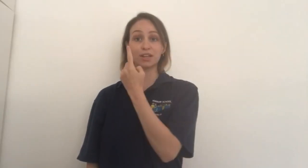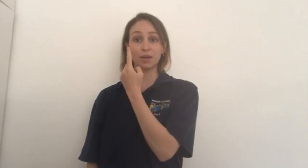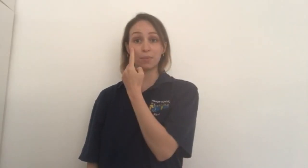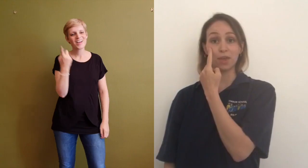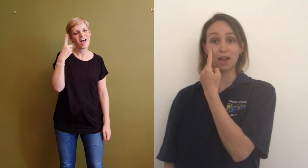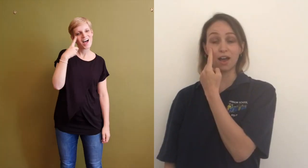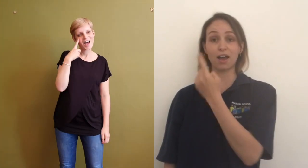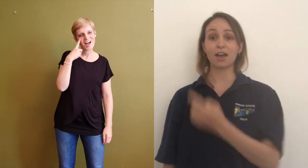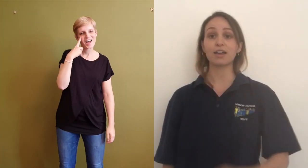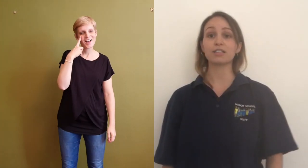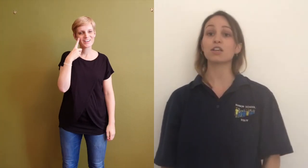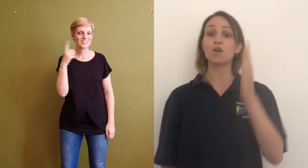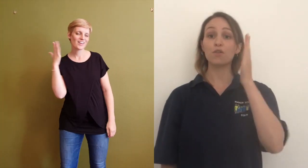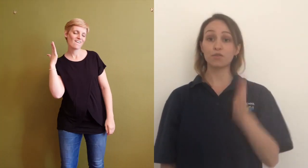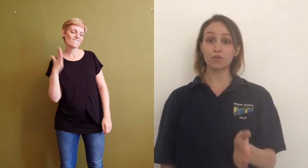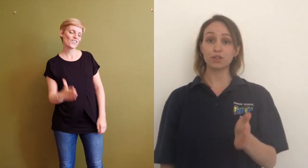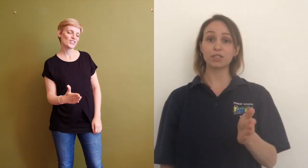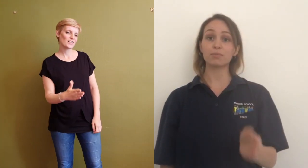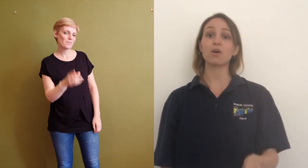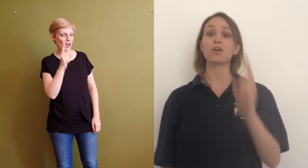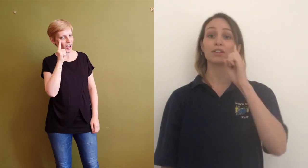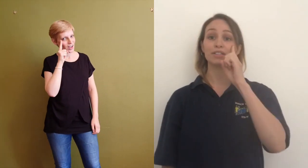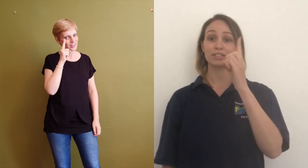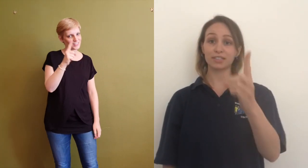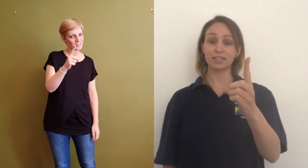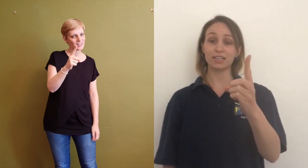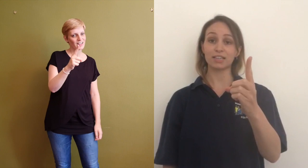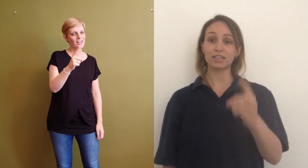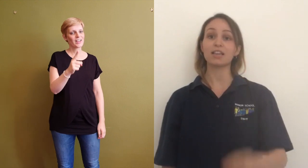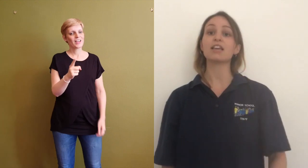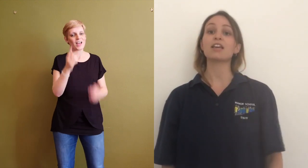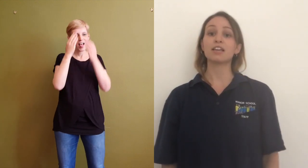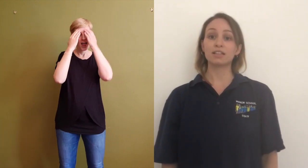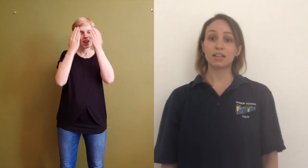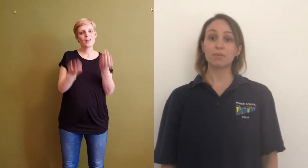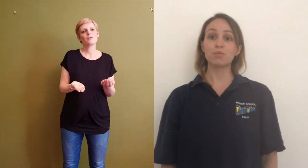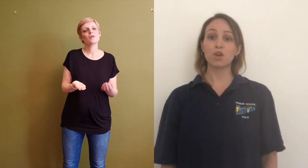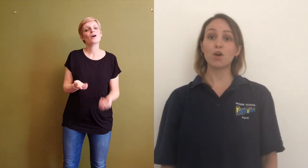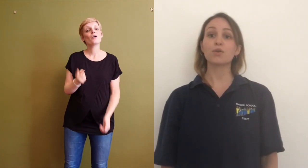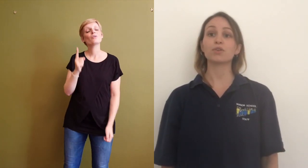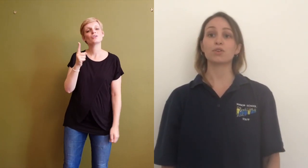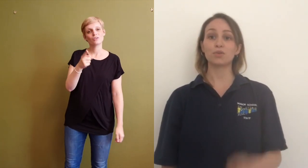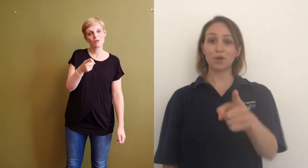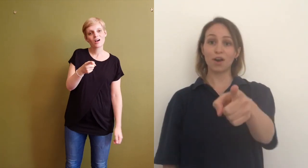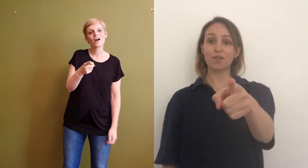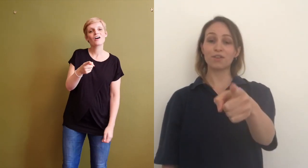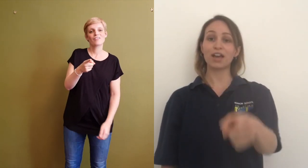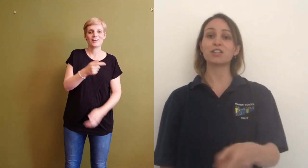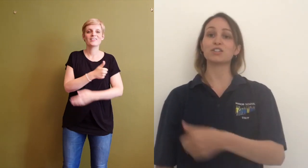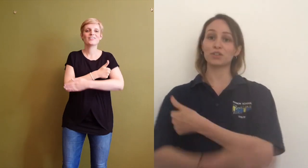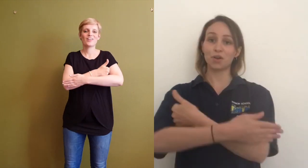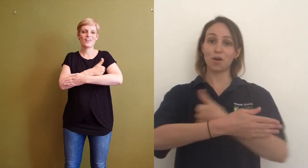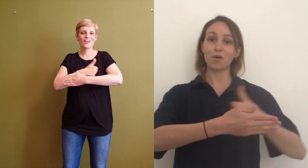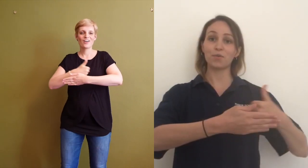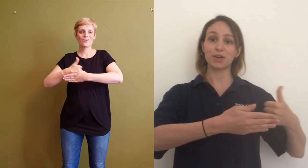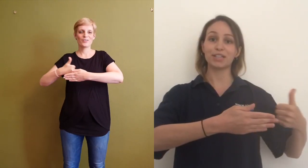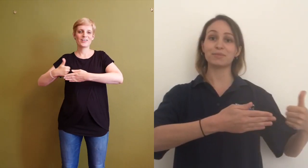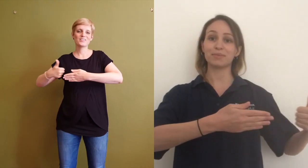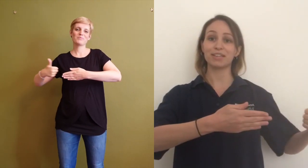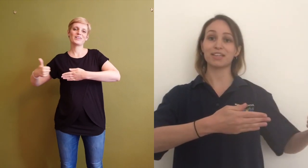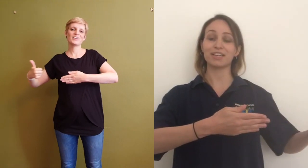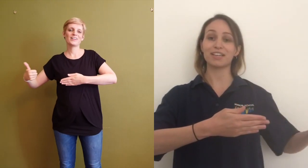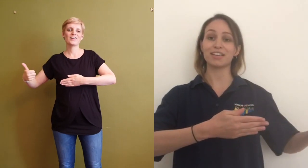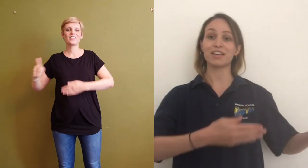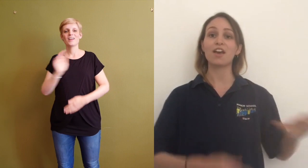Open up their eyes Force them all to see Let them know you are and you'll